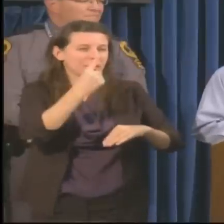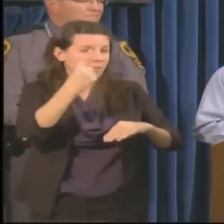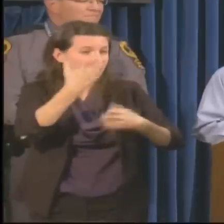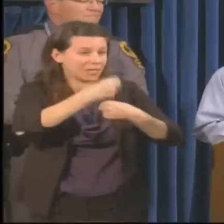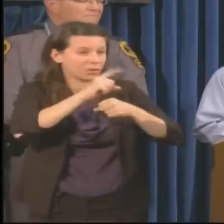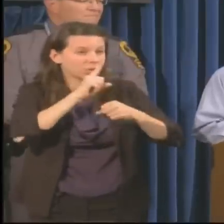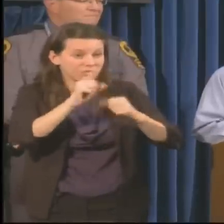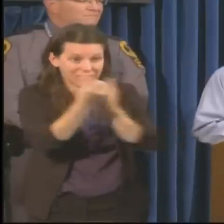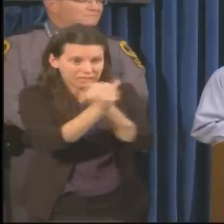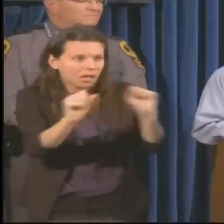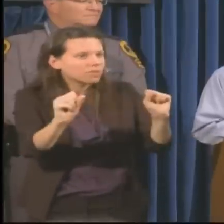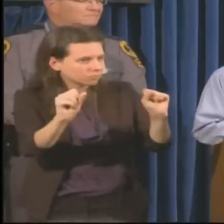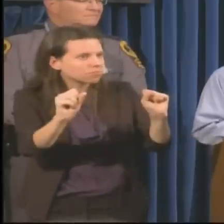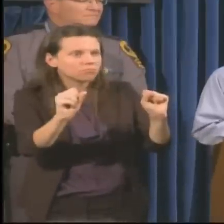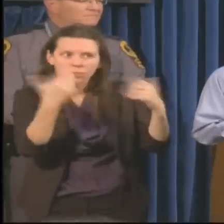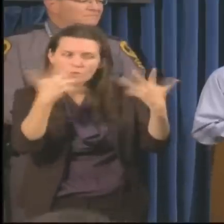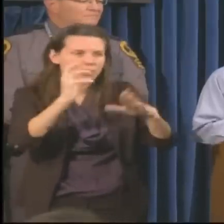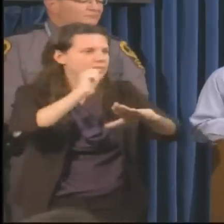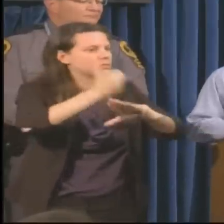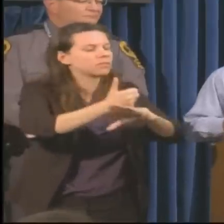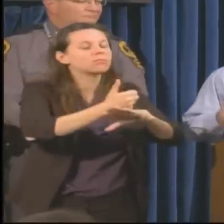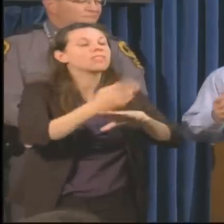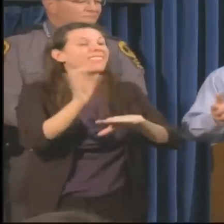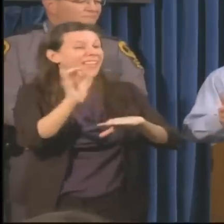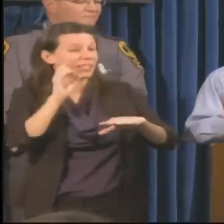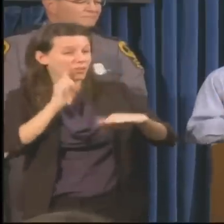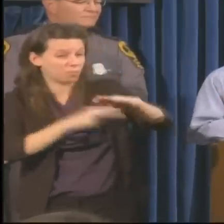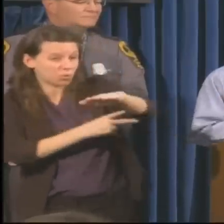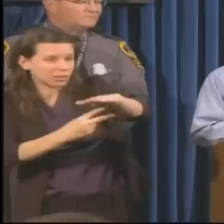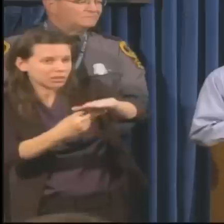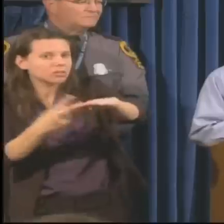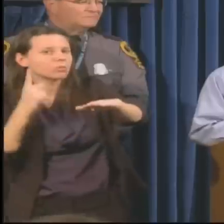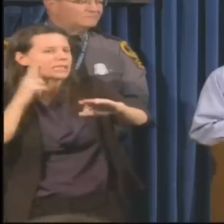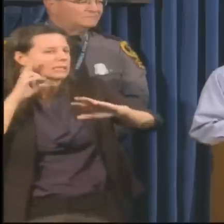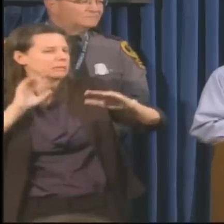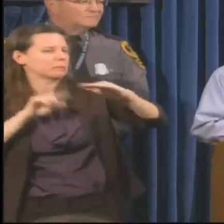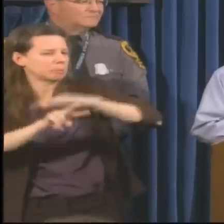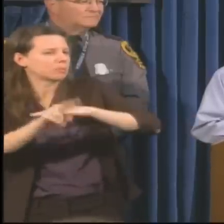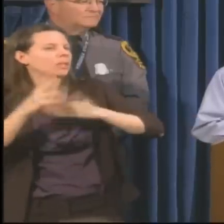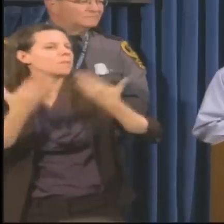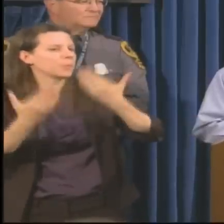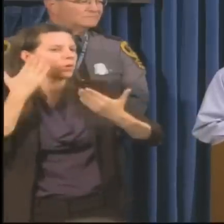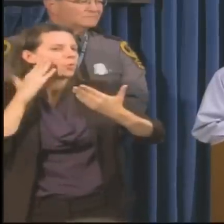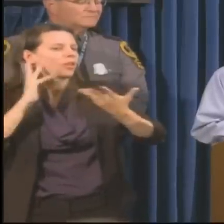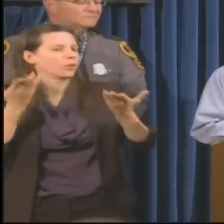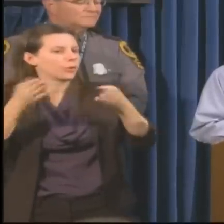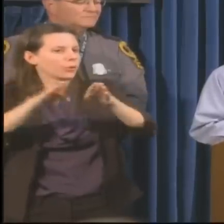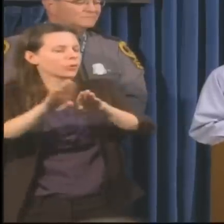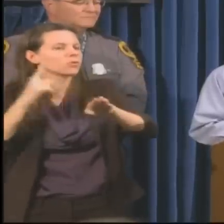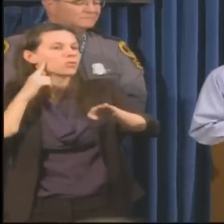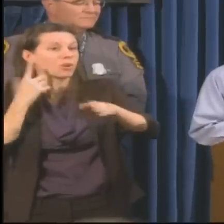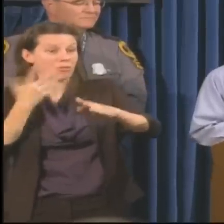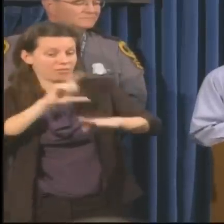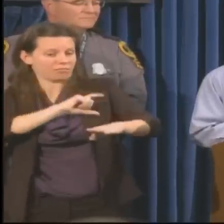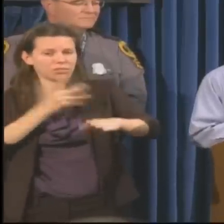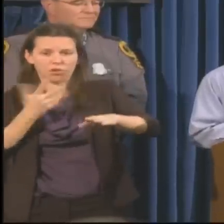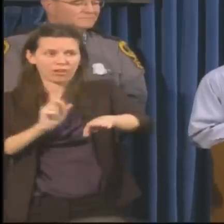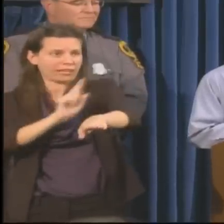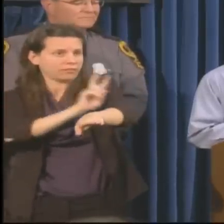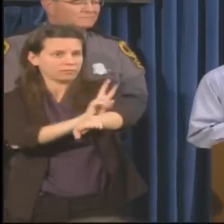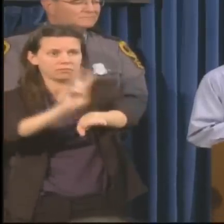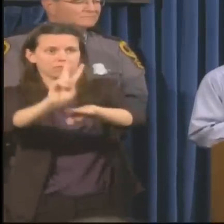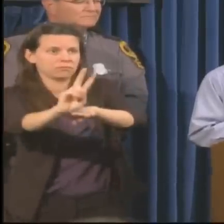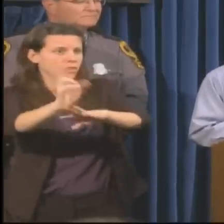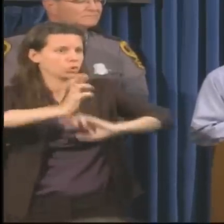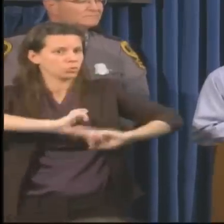anticipate that something might be required, and we've put those people in place so that they'll already be there if they're needed. Beyond that, we'll continue